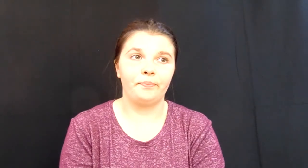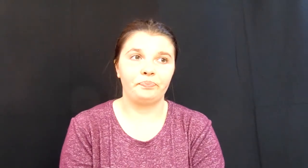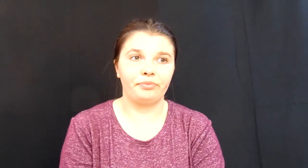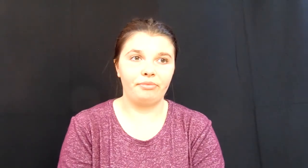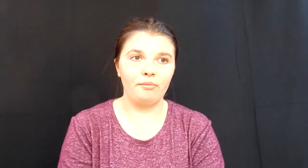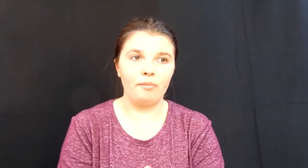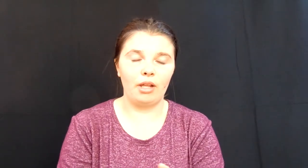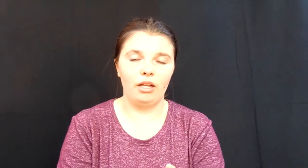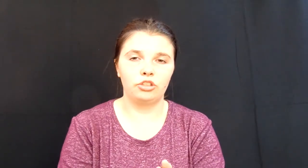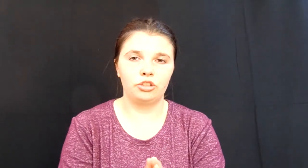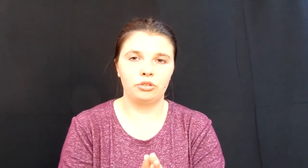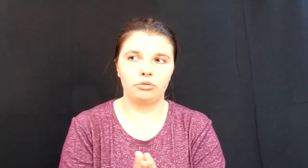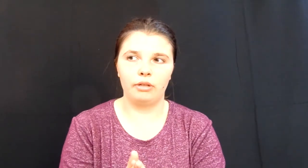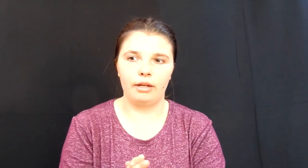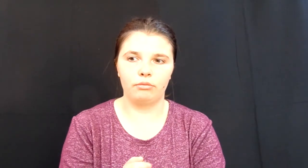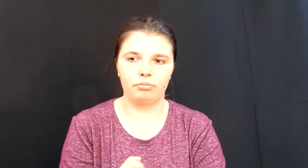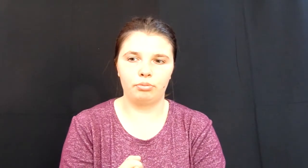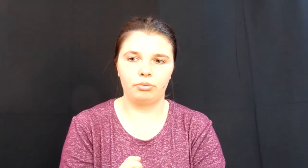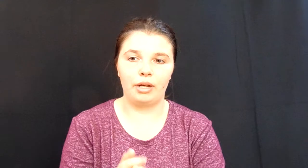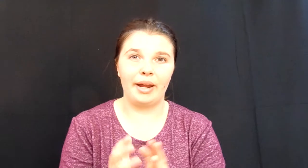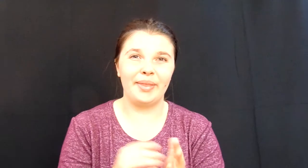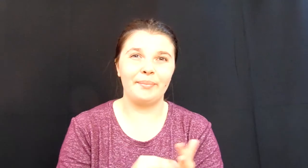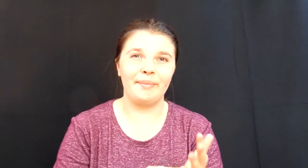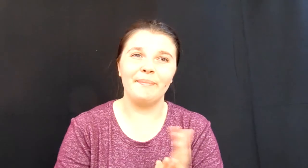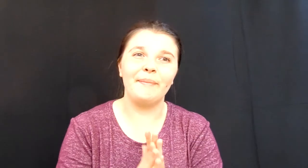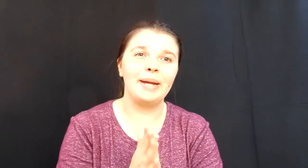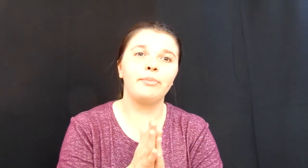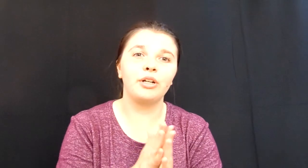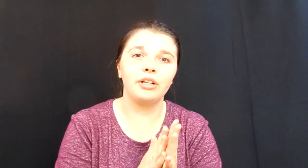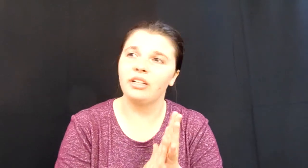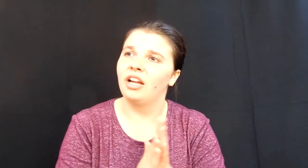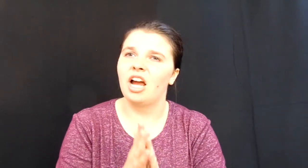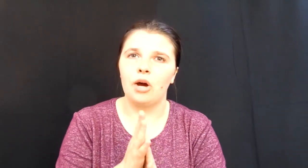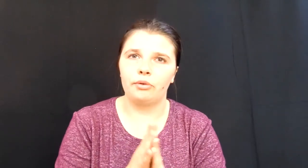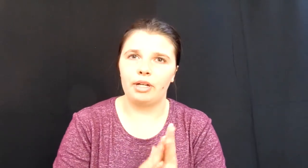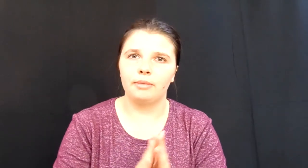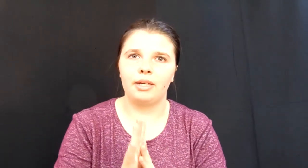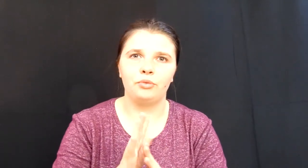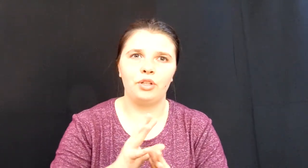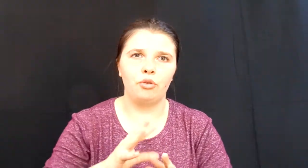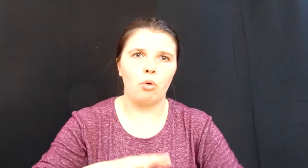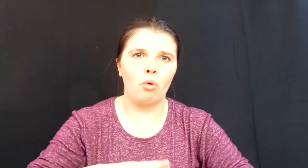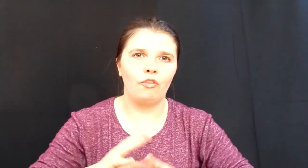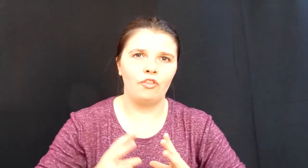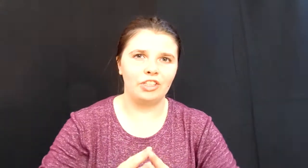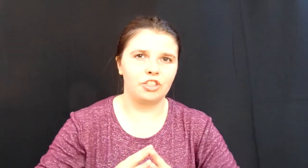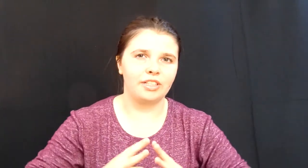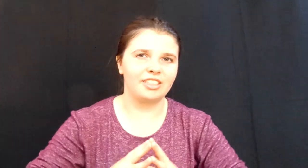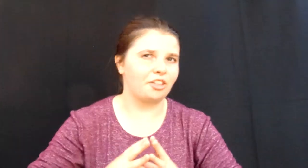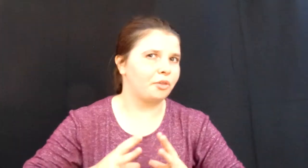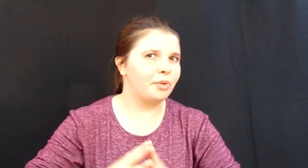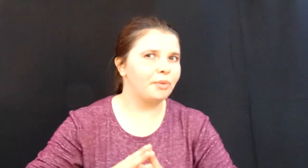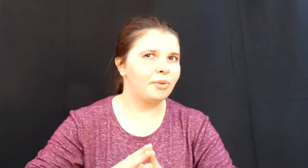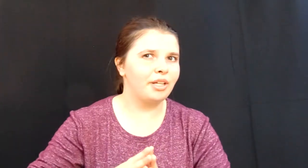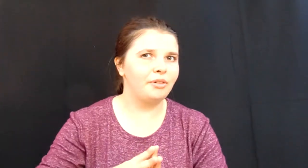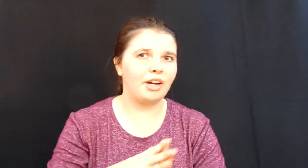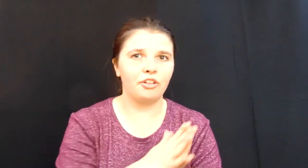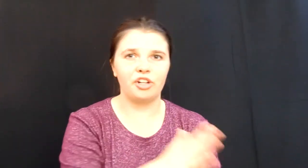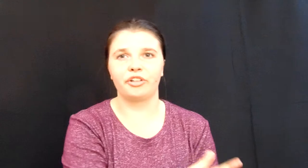in the main part I would recommend when you officially start puberty rather your